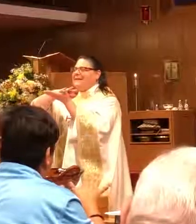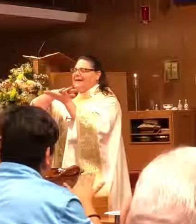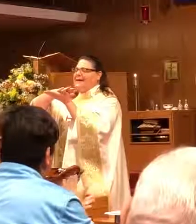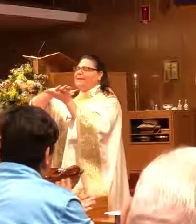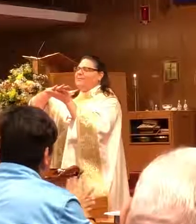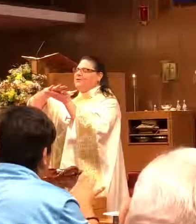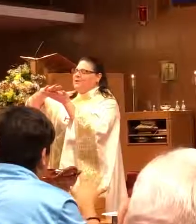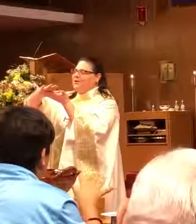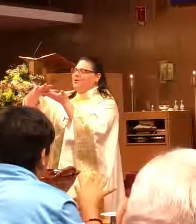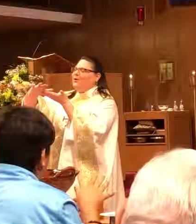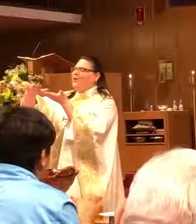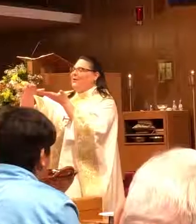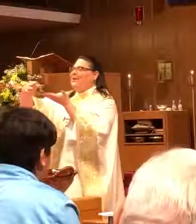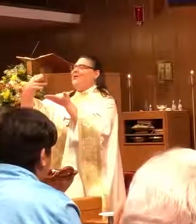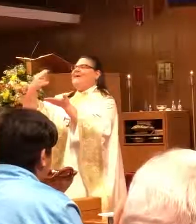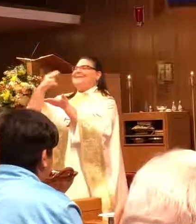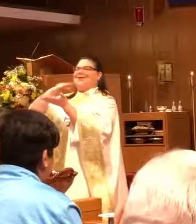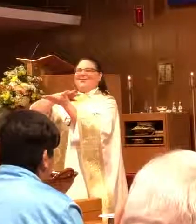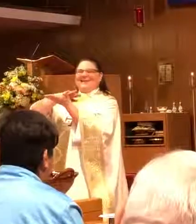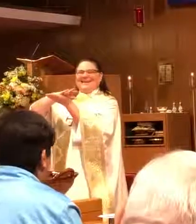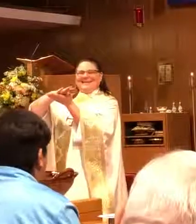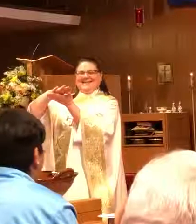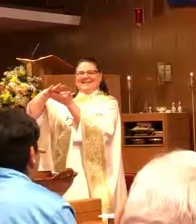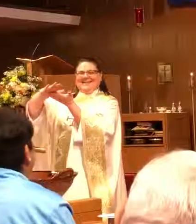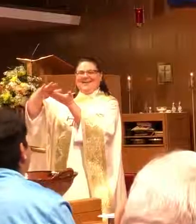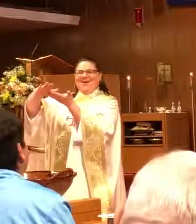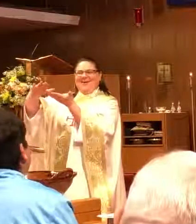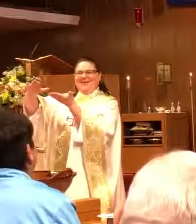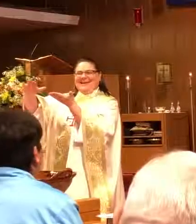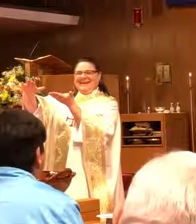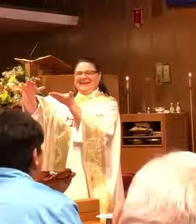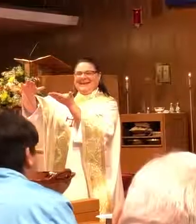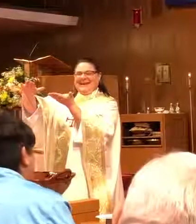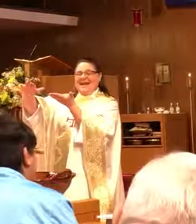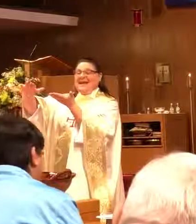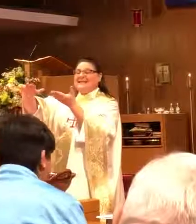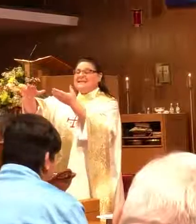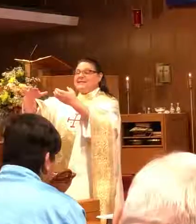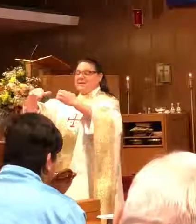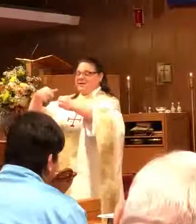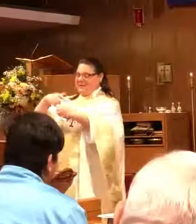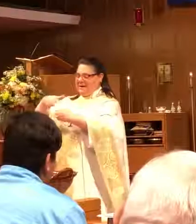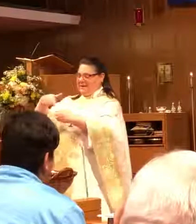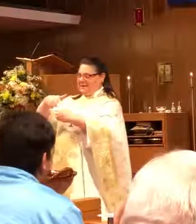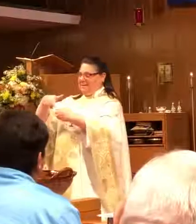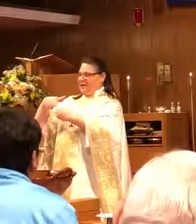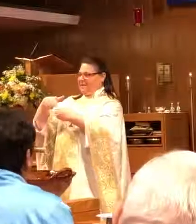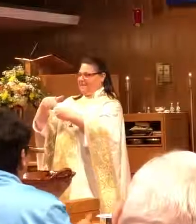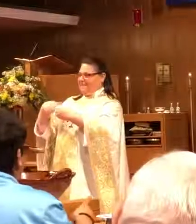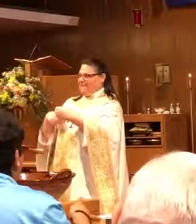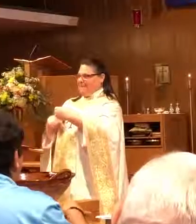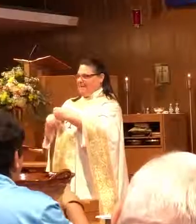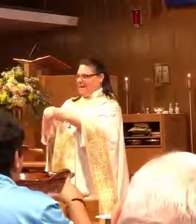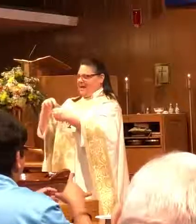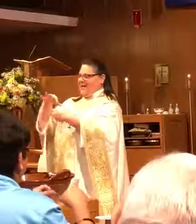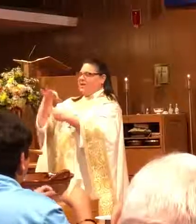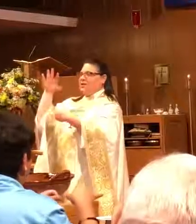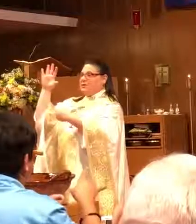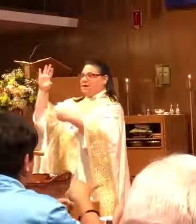clean, pure, holy. Oh yeah, it's holy. Good. Holy. And then Spirit, make this the body. And then your